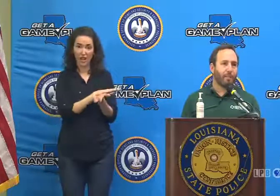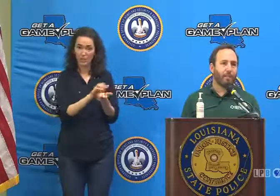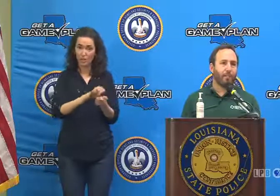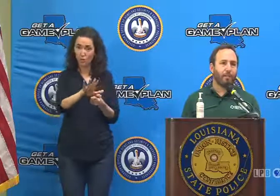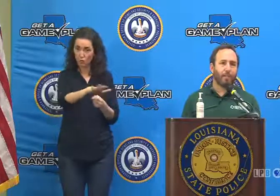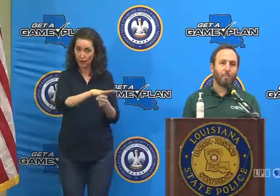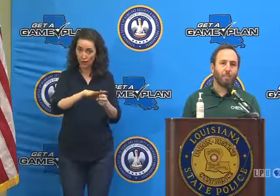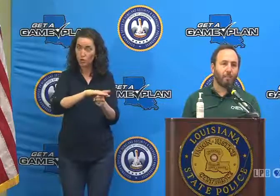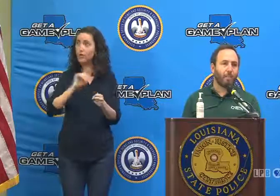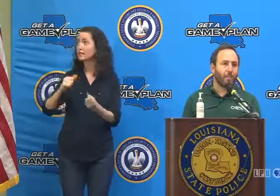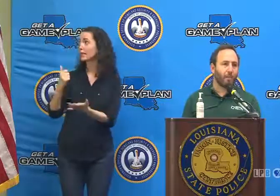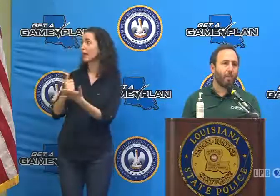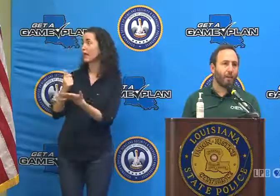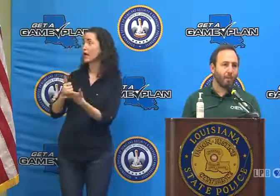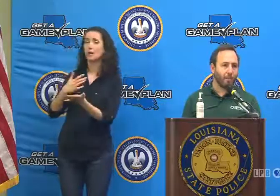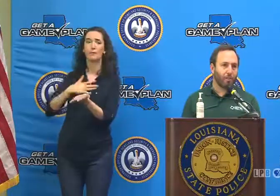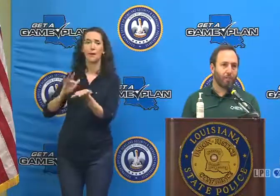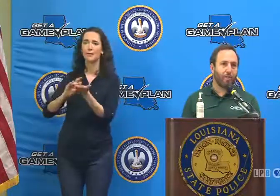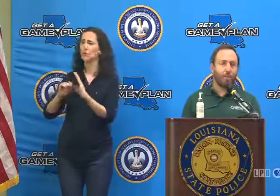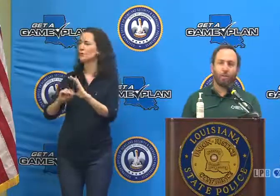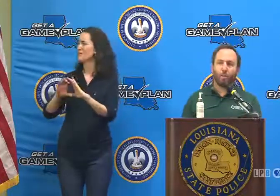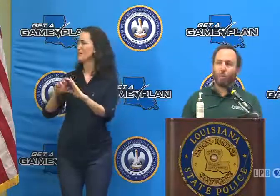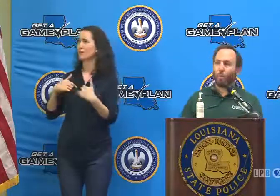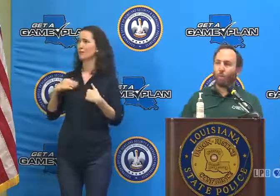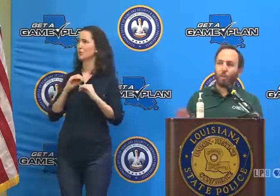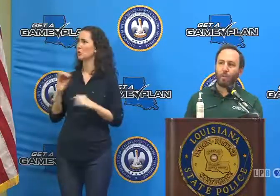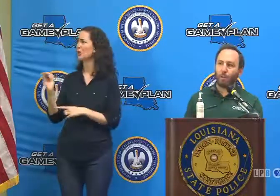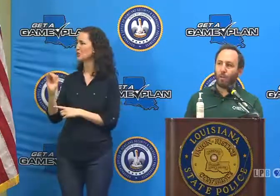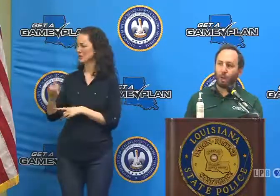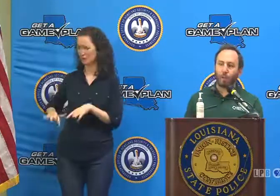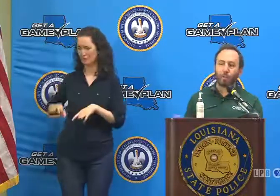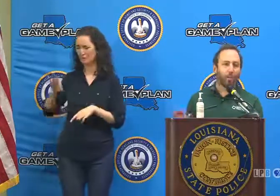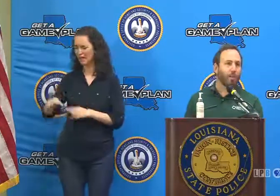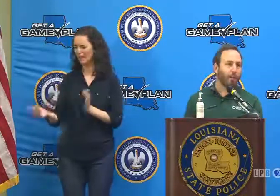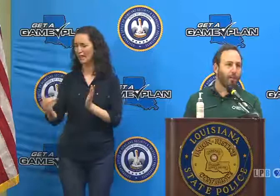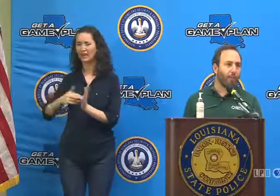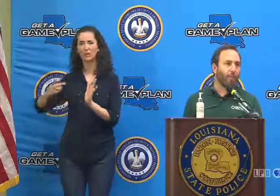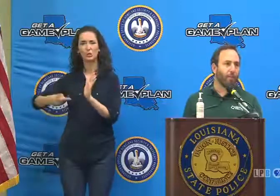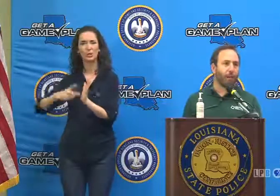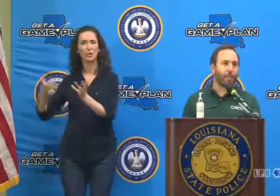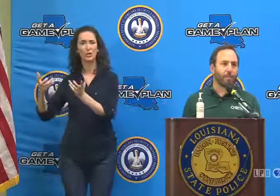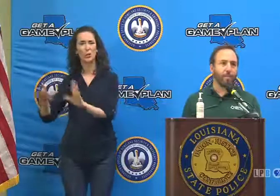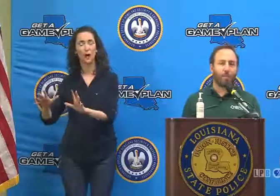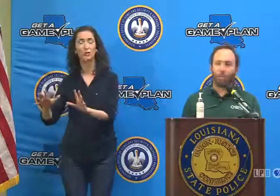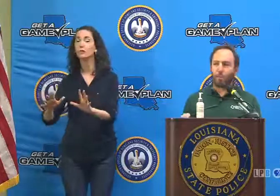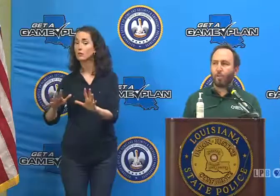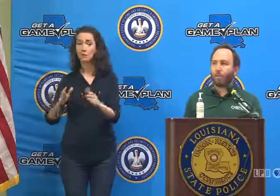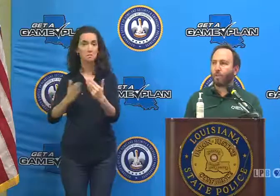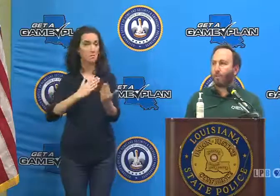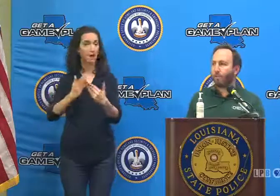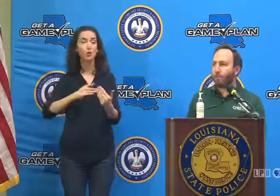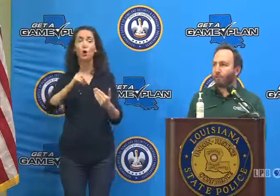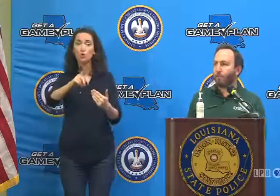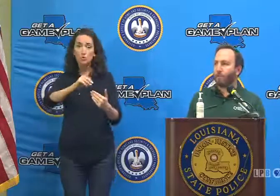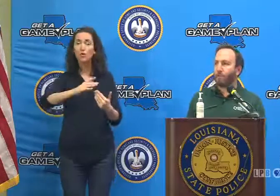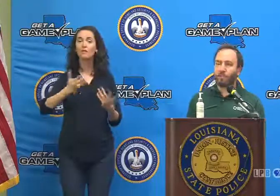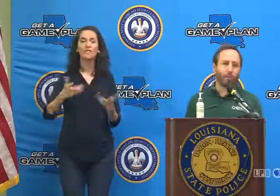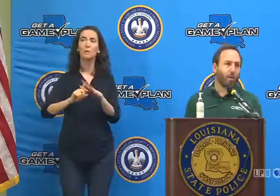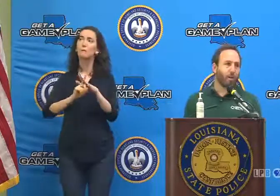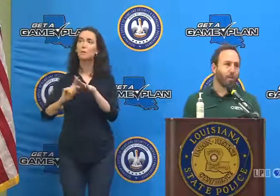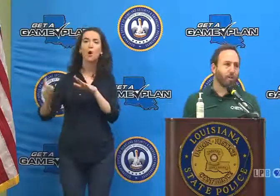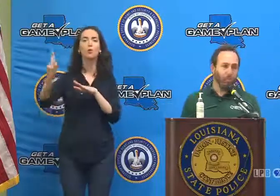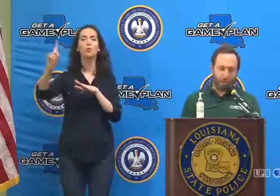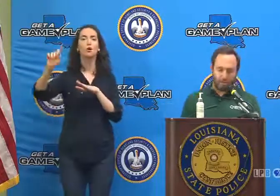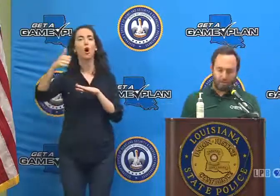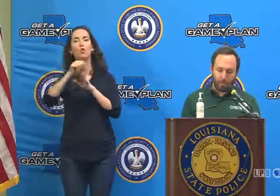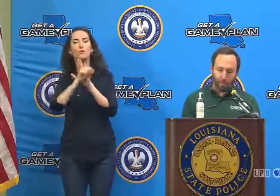need assistance refilling prescriptions and you're uninsured, no matter where you are currently in the U.S., you can get those filled free of